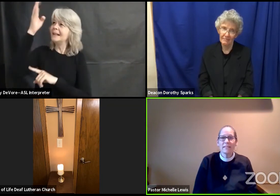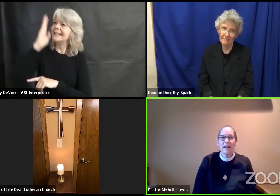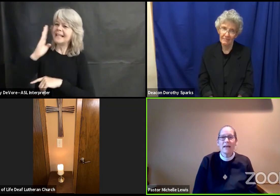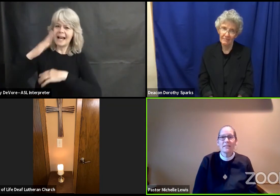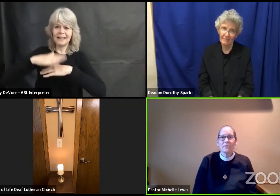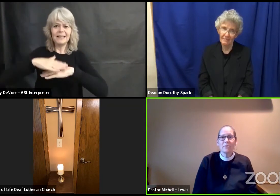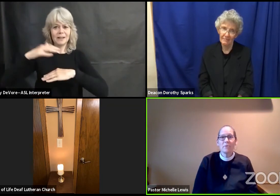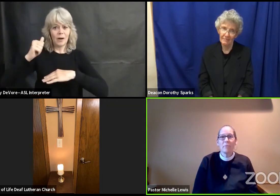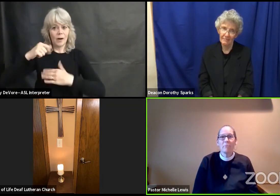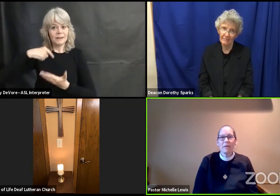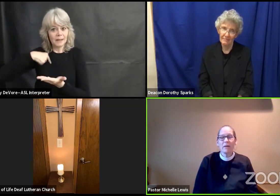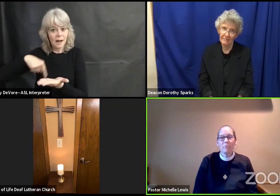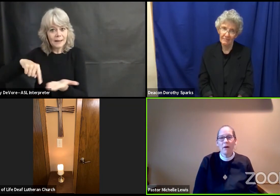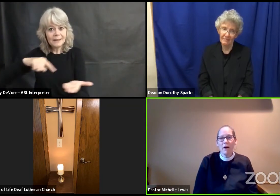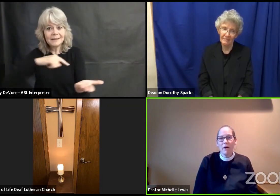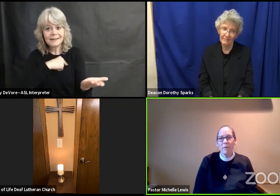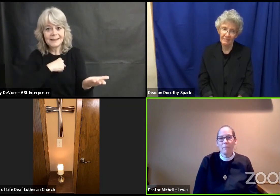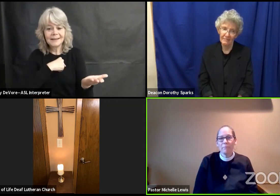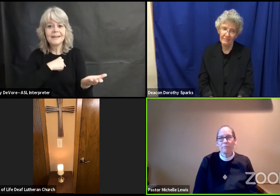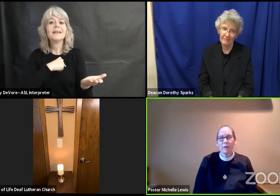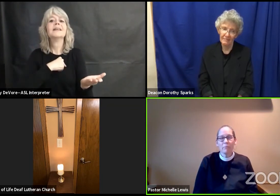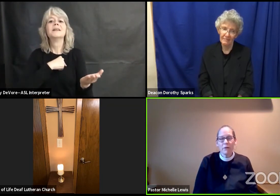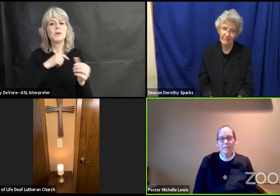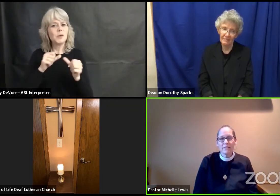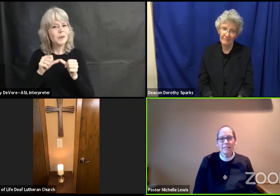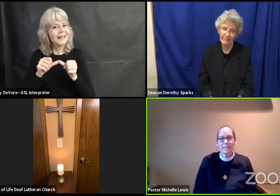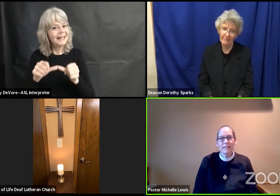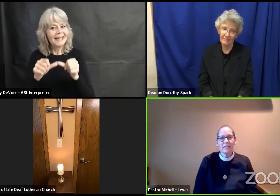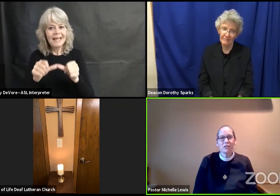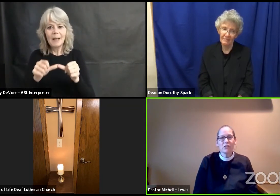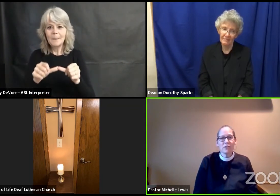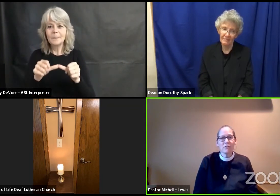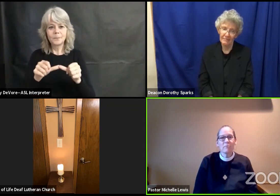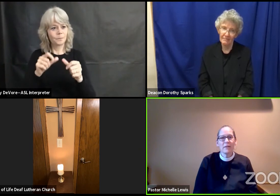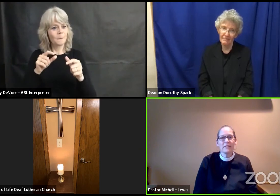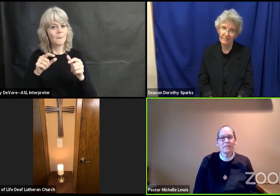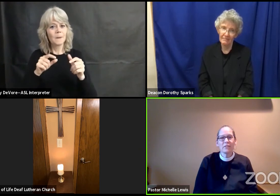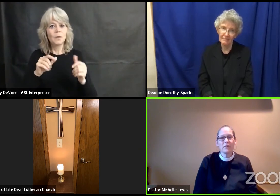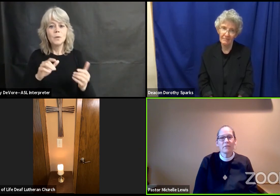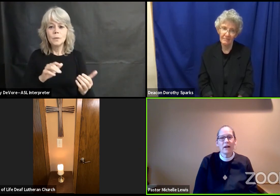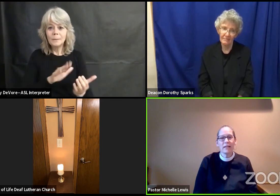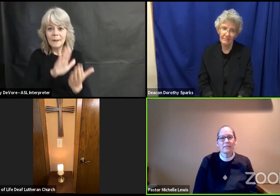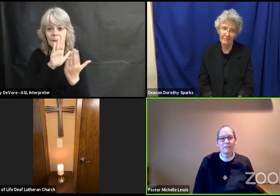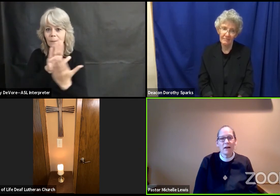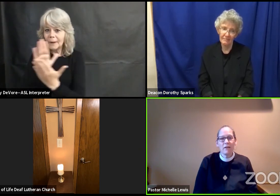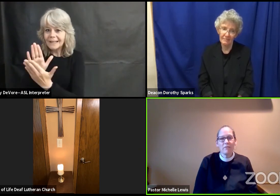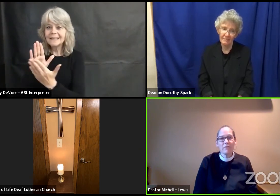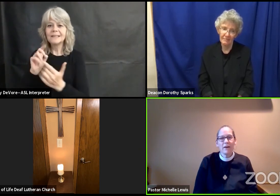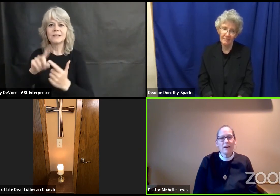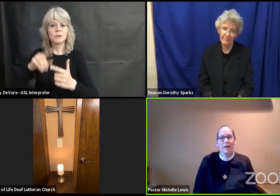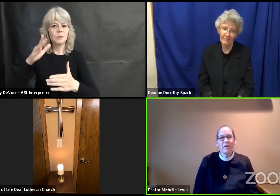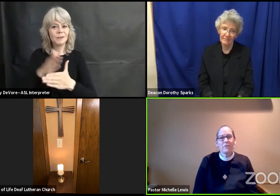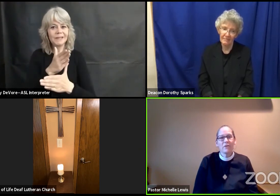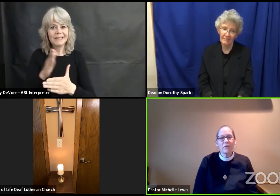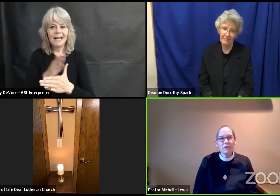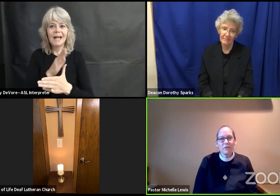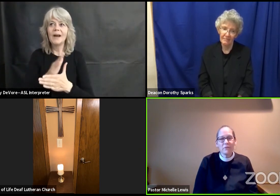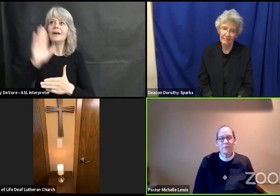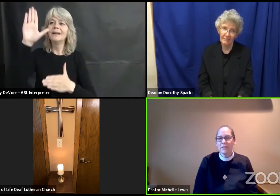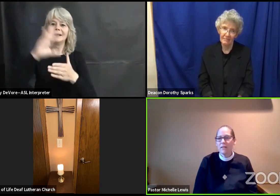to be a presence to share the message of god's love of the good news that